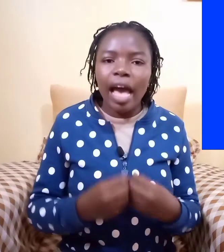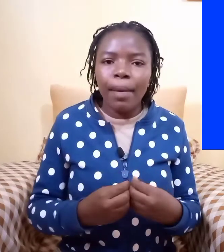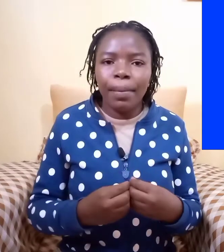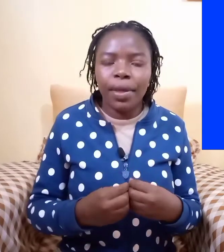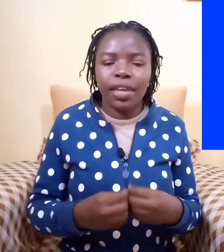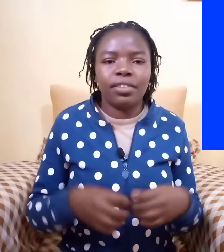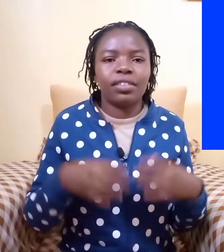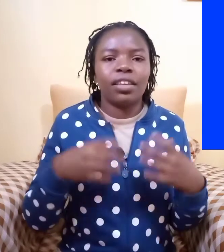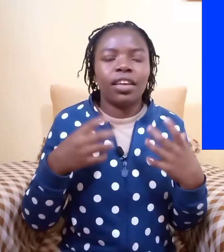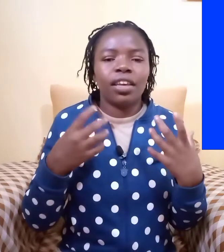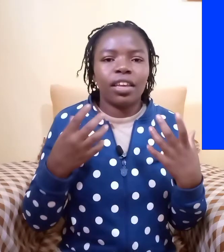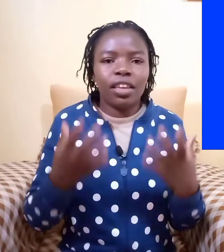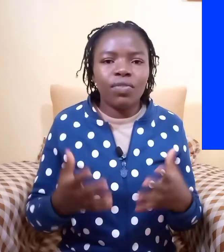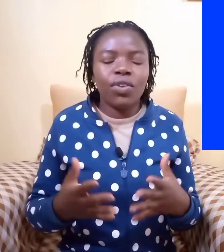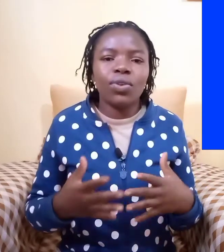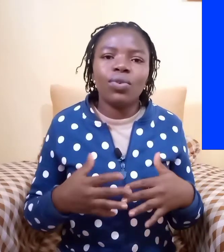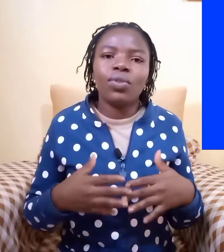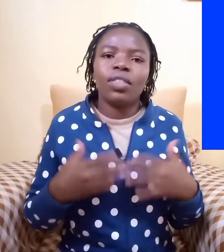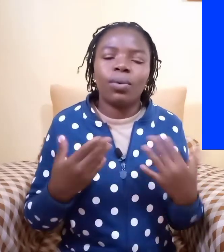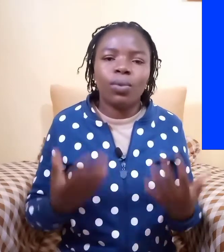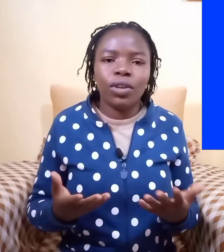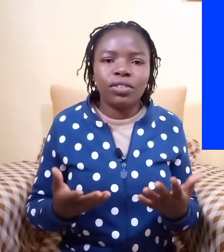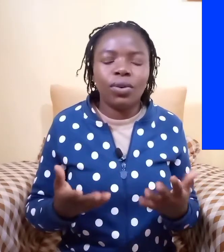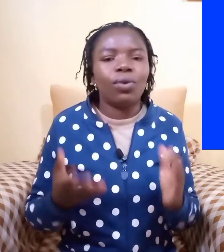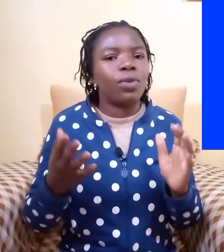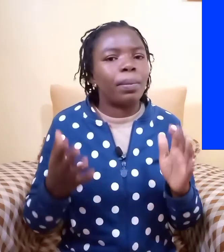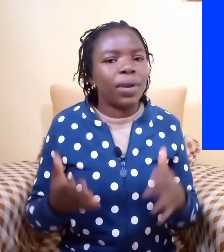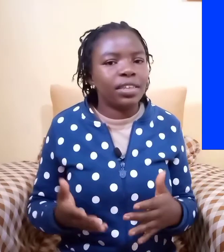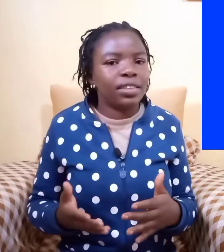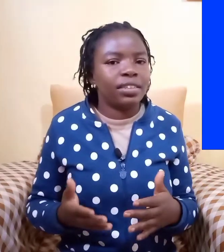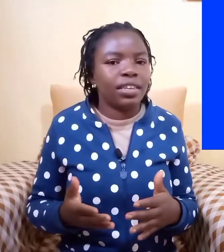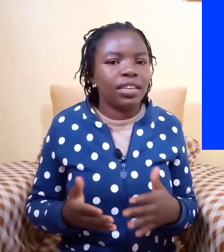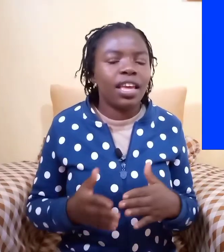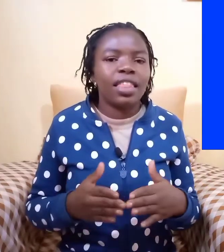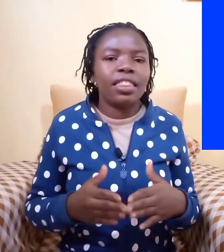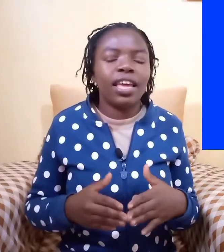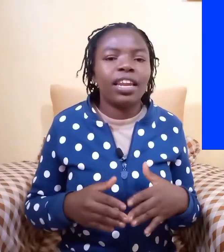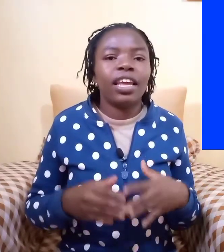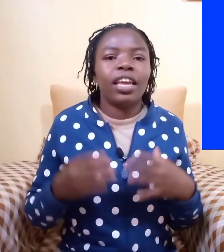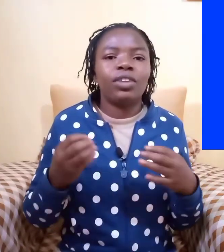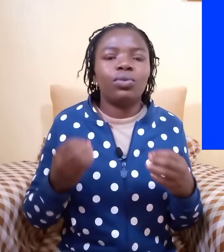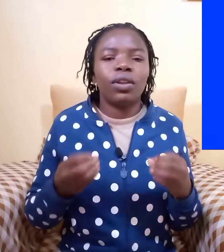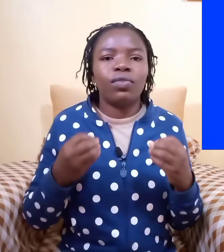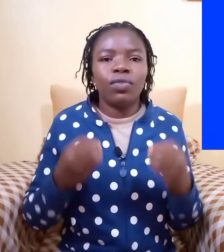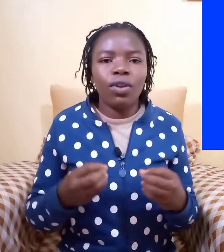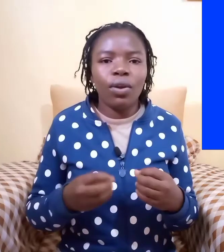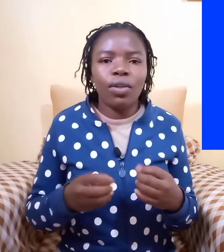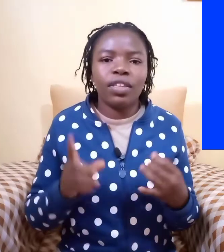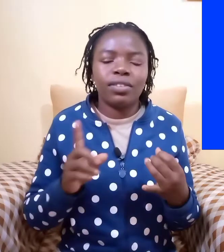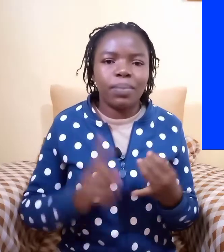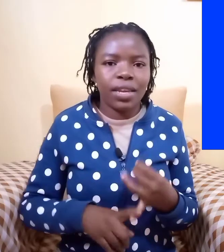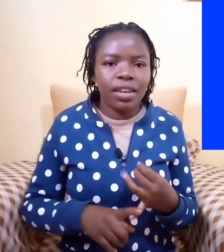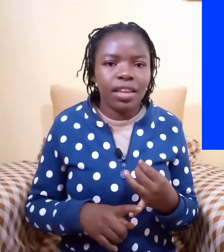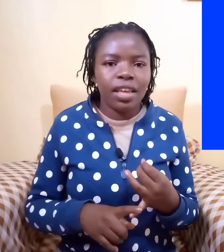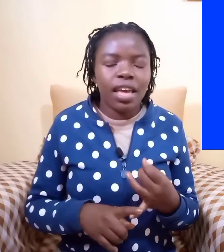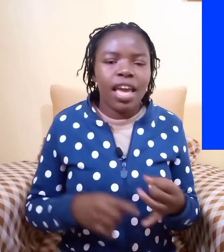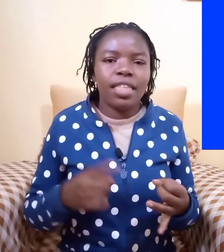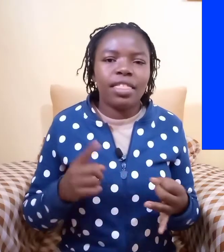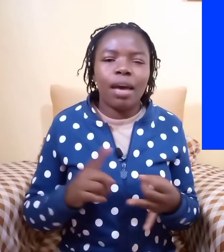app is giving you the quiz or you are practicing then it will follow the speed and the